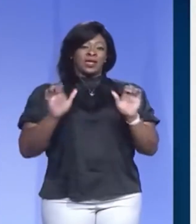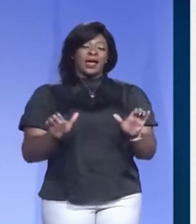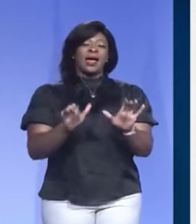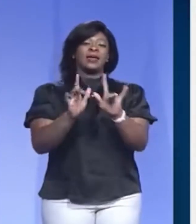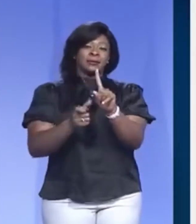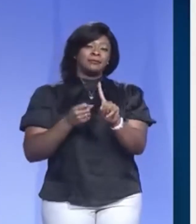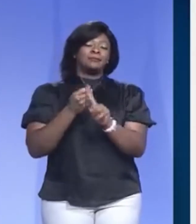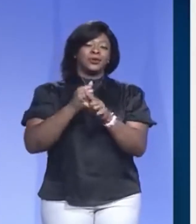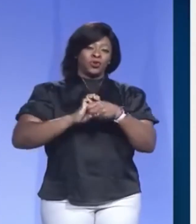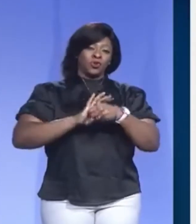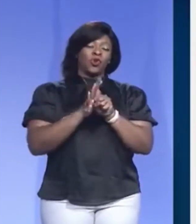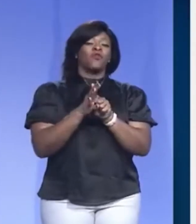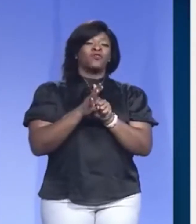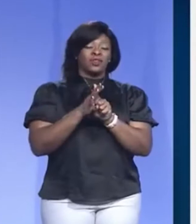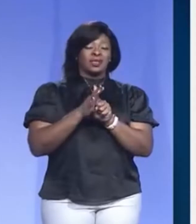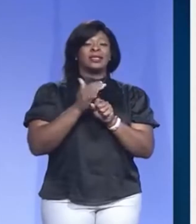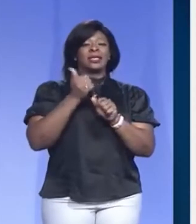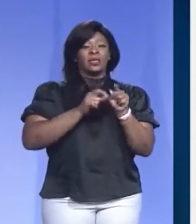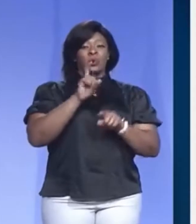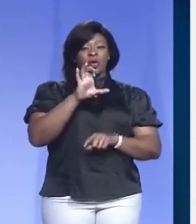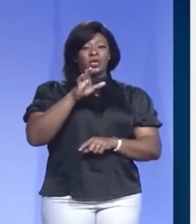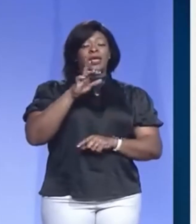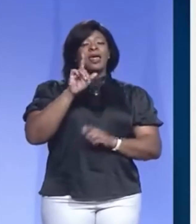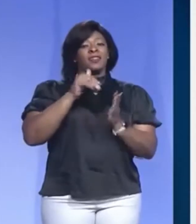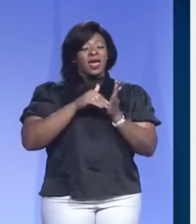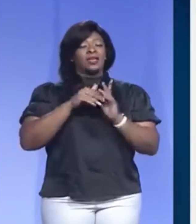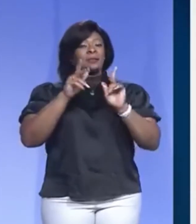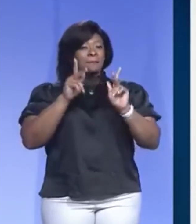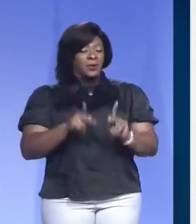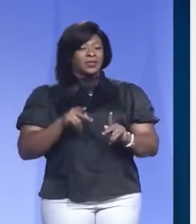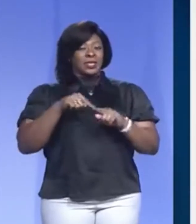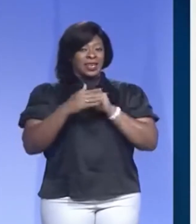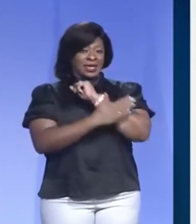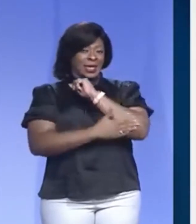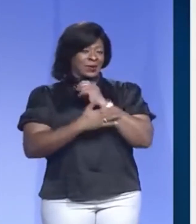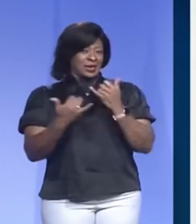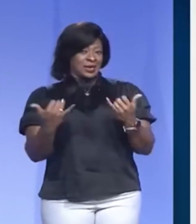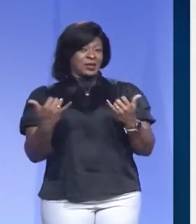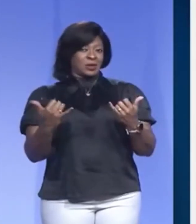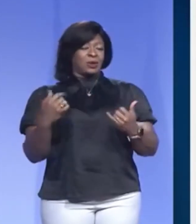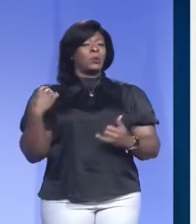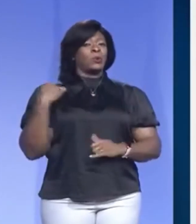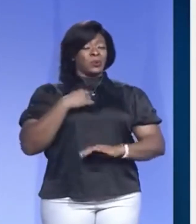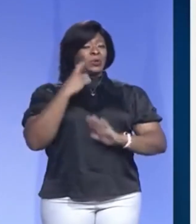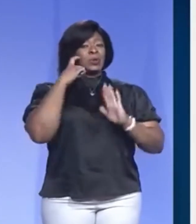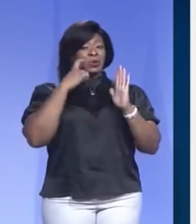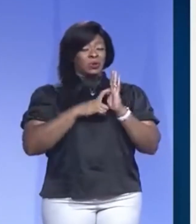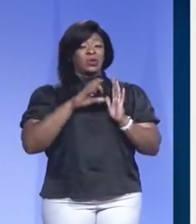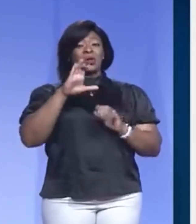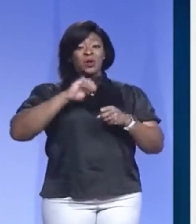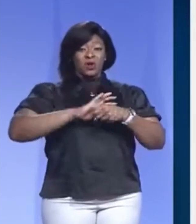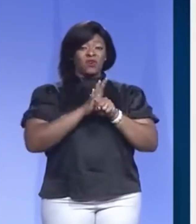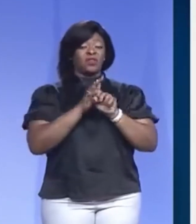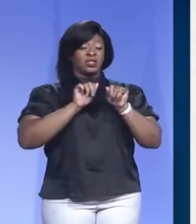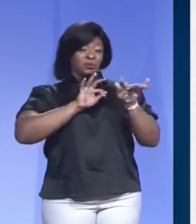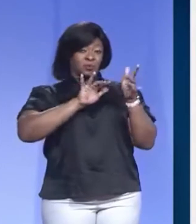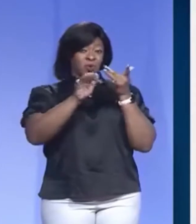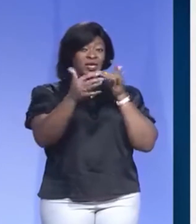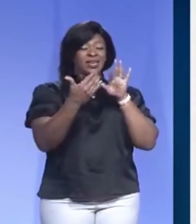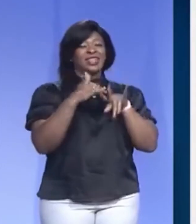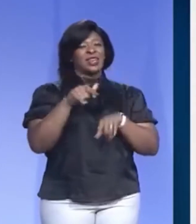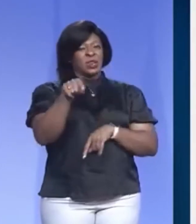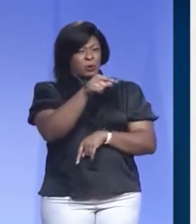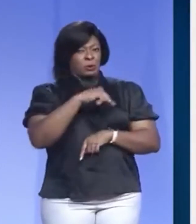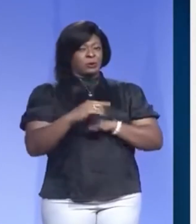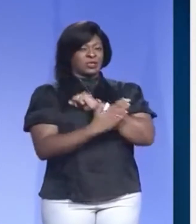rate per 100 000 population area in the county right now but we do see covet activity widespread throughout the county